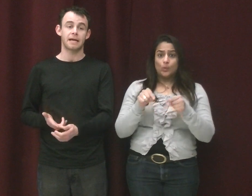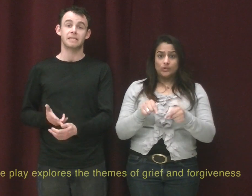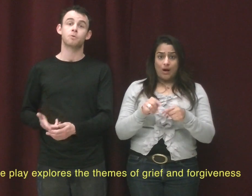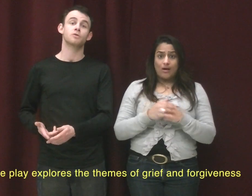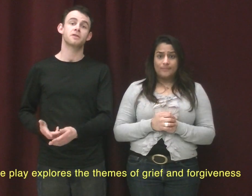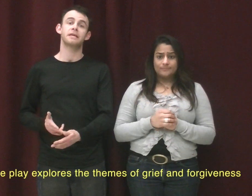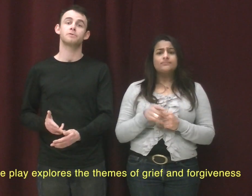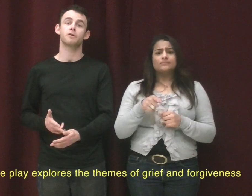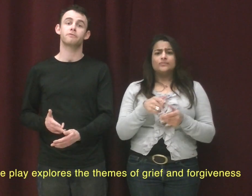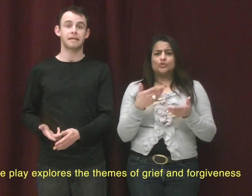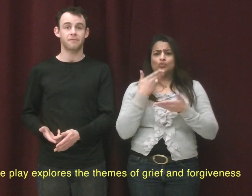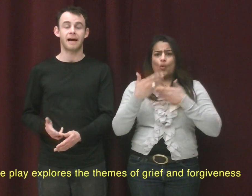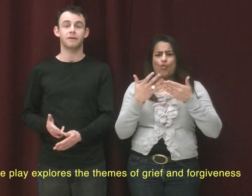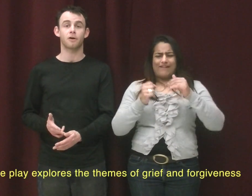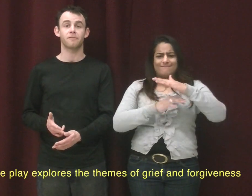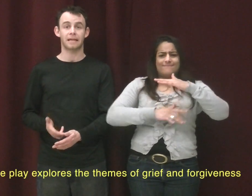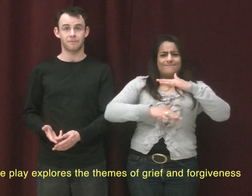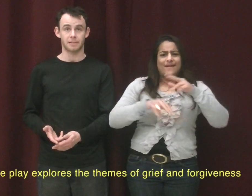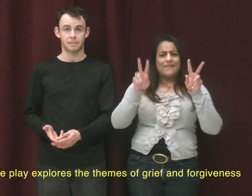play explores the themes of grief and of forgiveness.